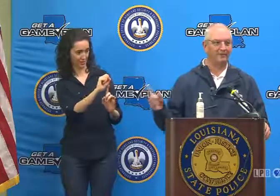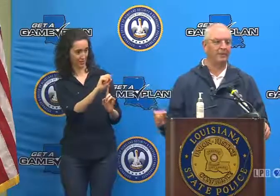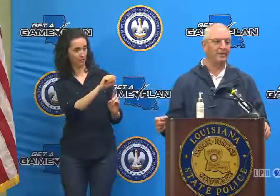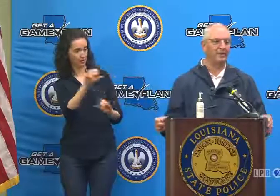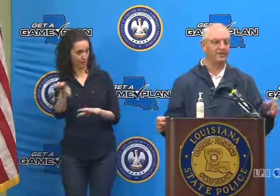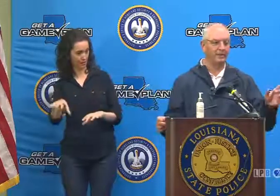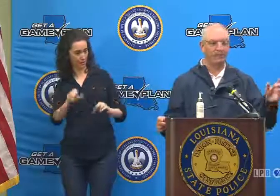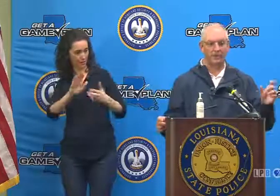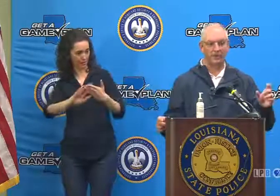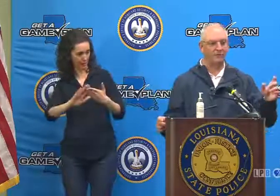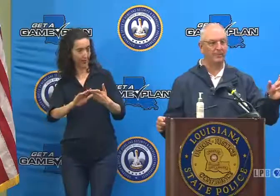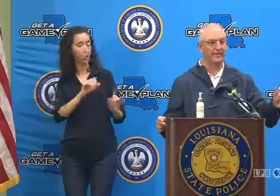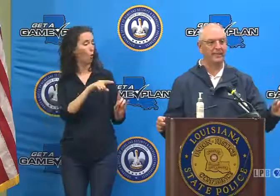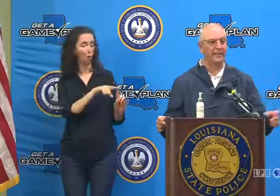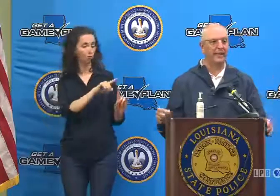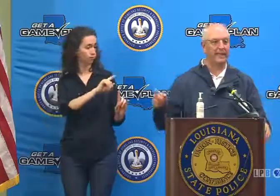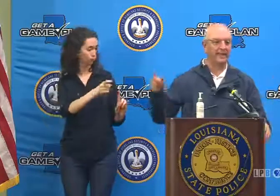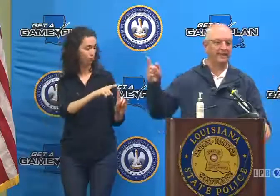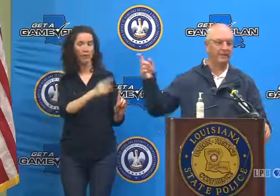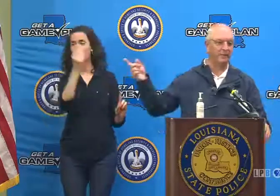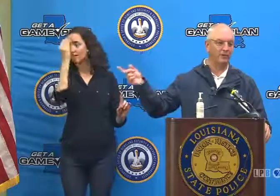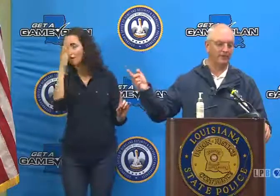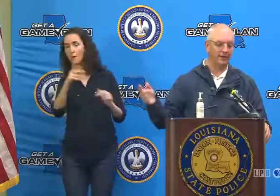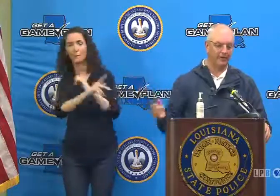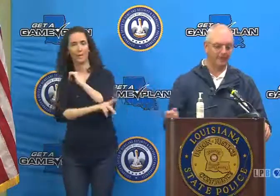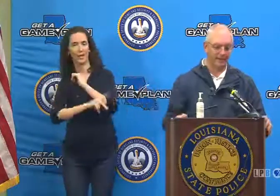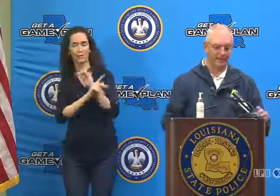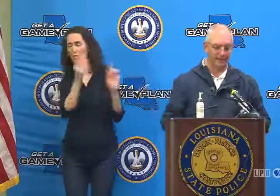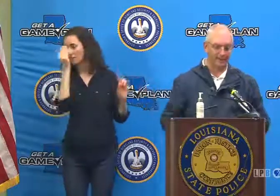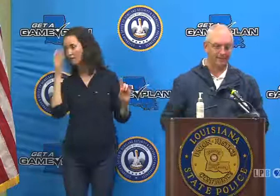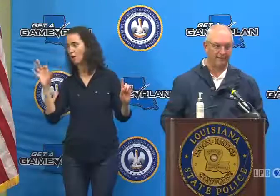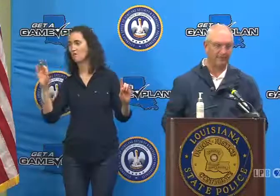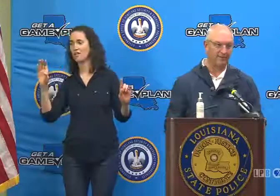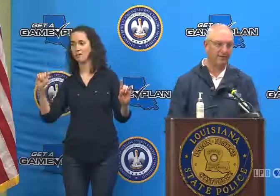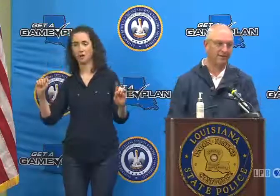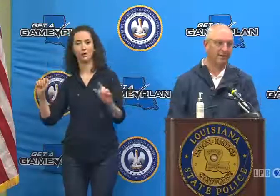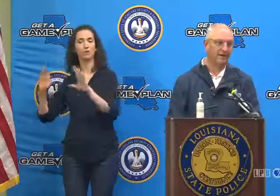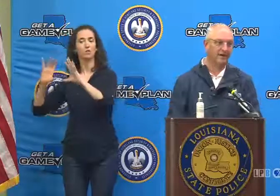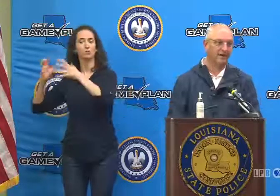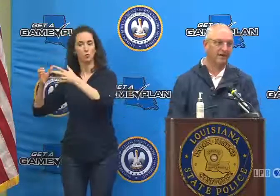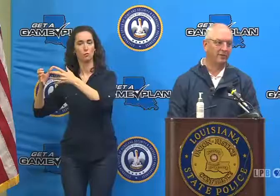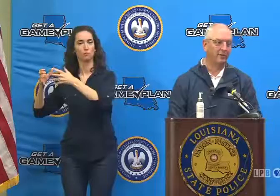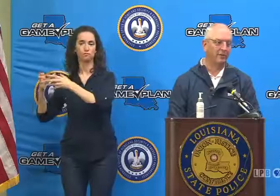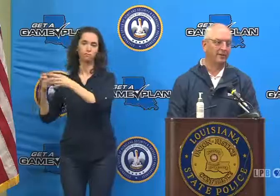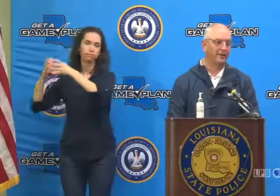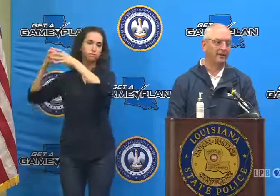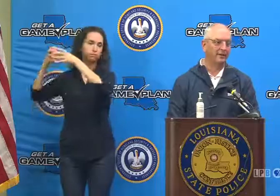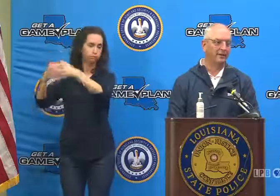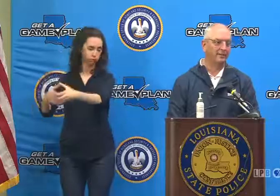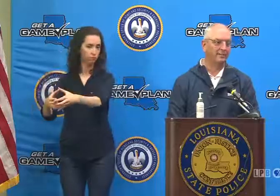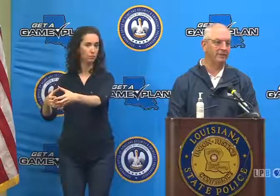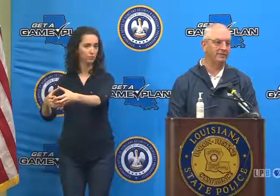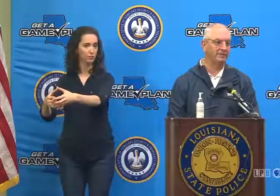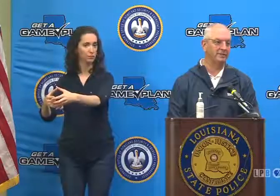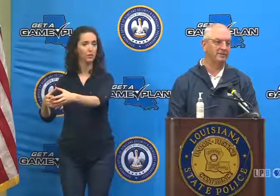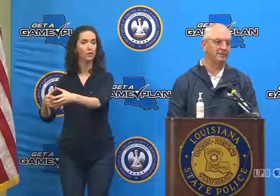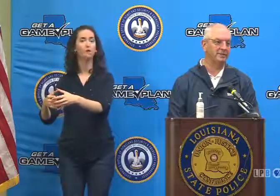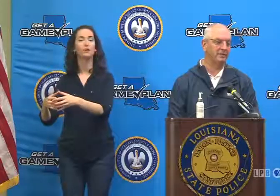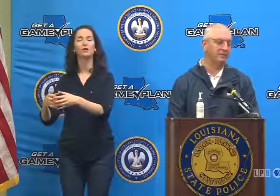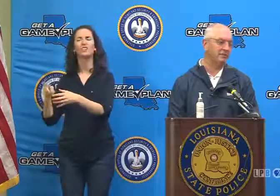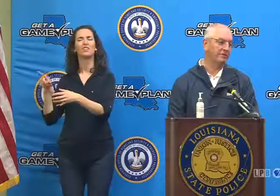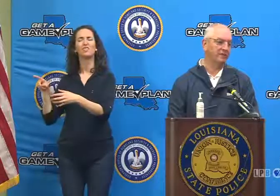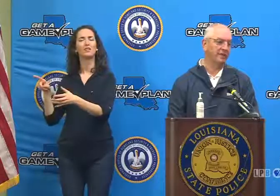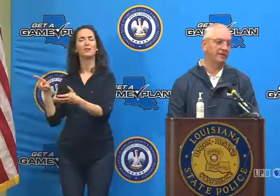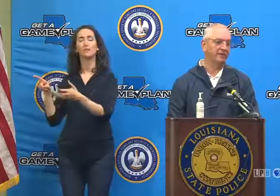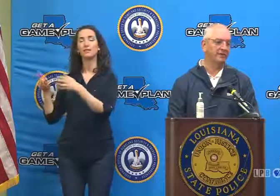and FEMA know that for whatever reason it can't, and then try to get a tasking out of FEMA through the public assistance